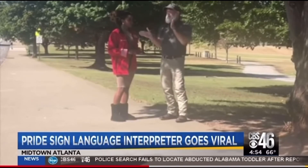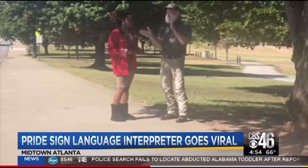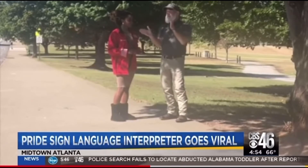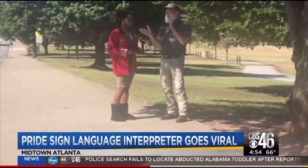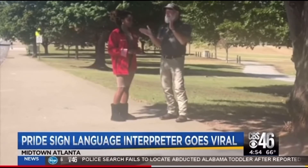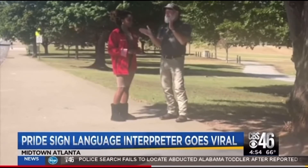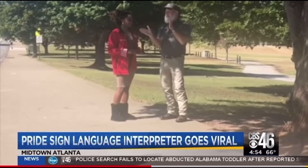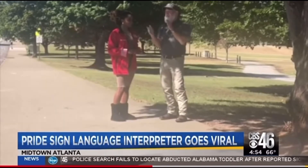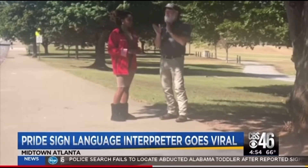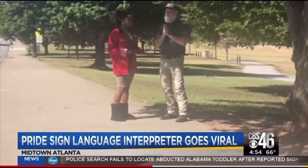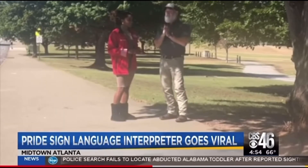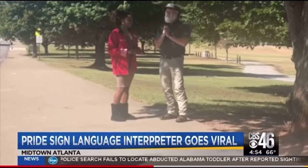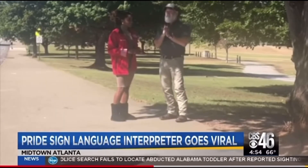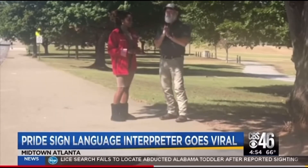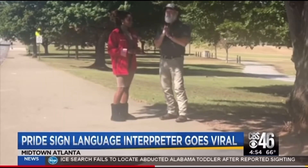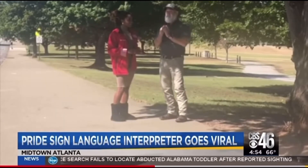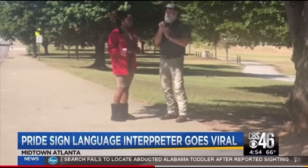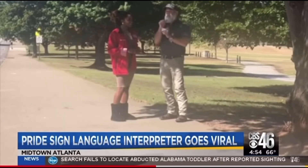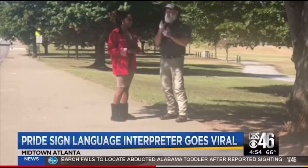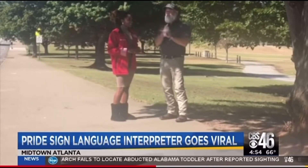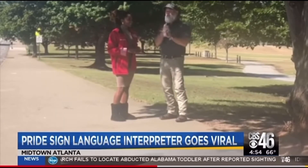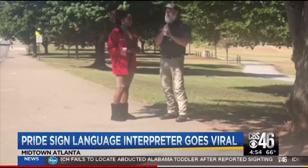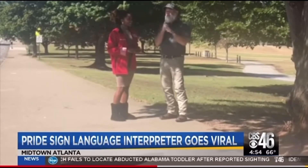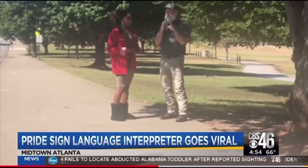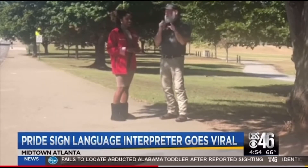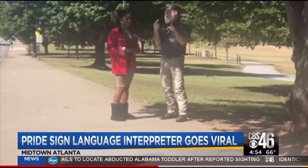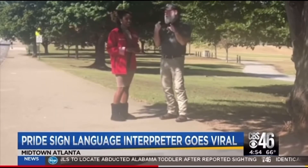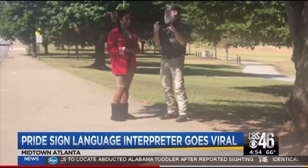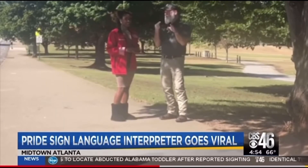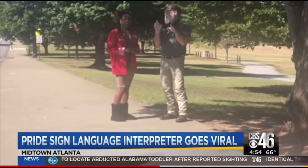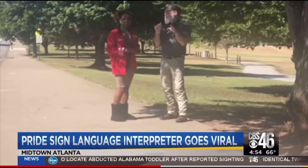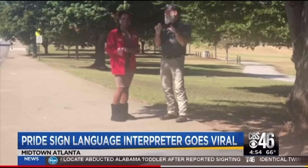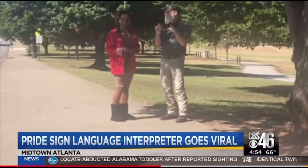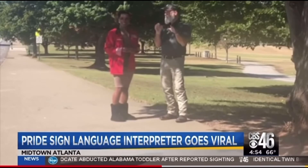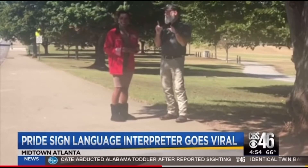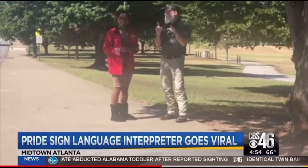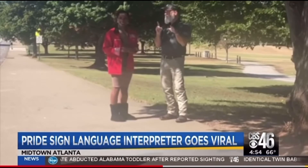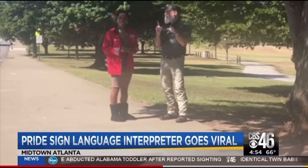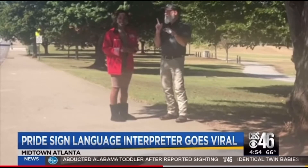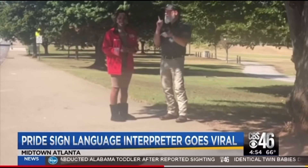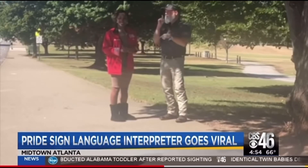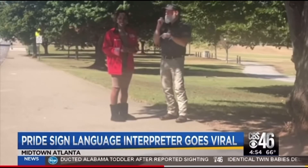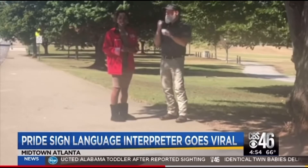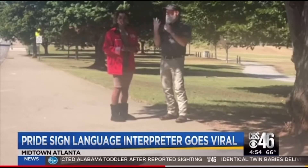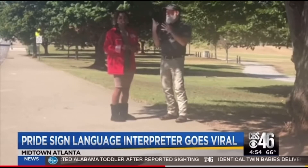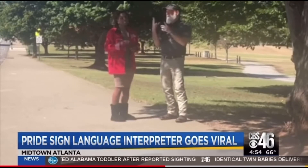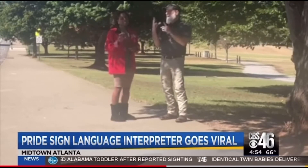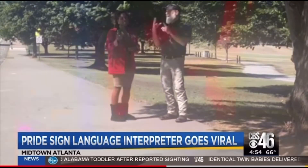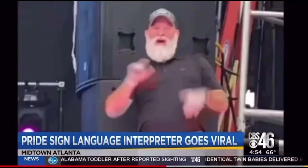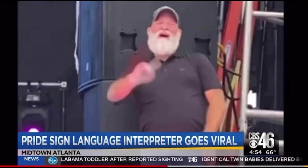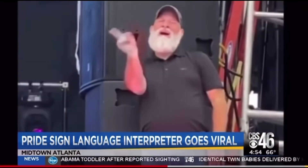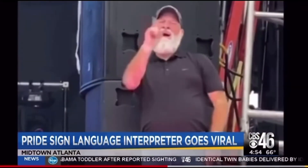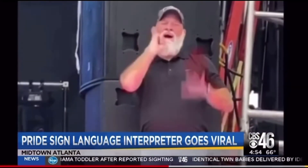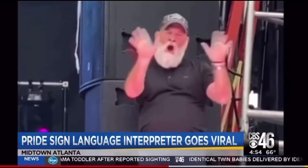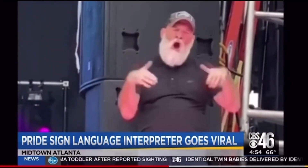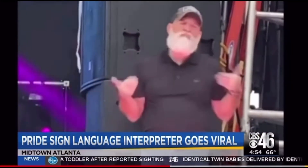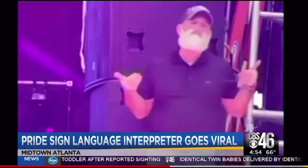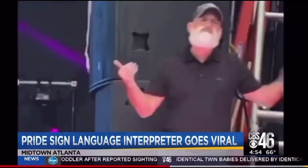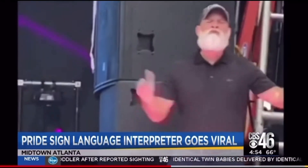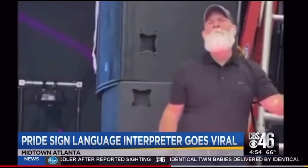difficult for people who are deaf to watch the interpreter and then look over at the performer at the same time. So he uses his dance moves to help fill that